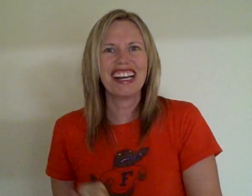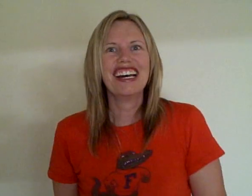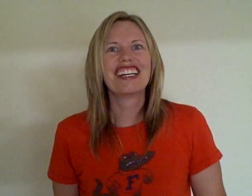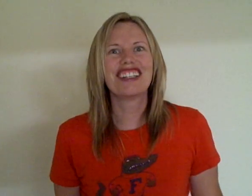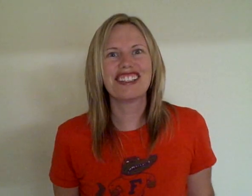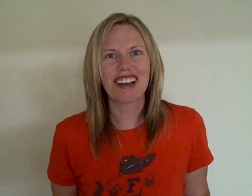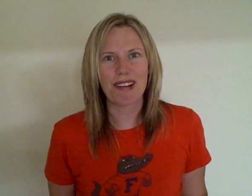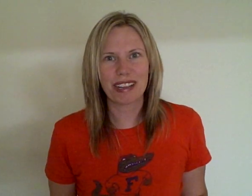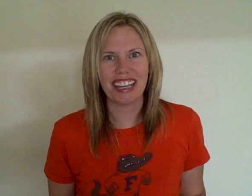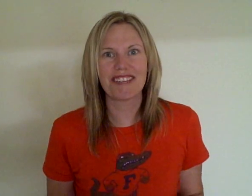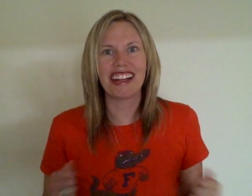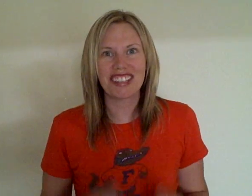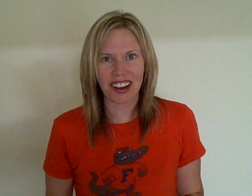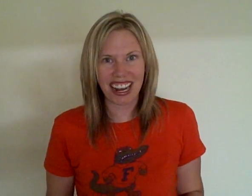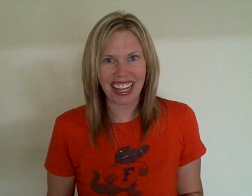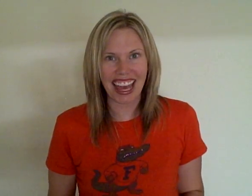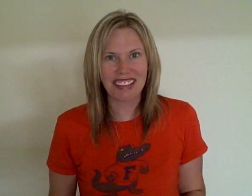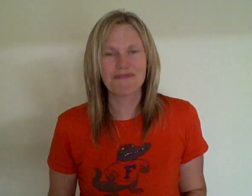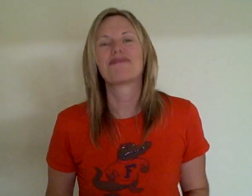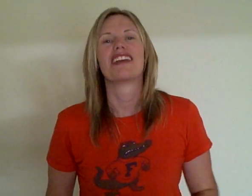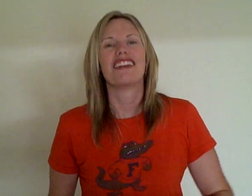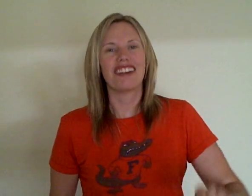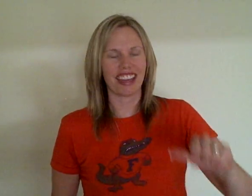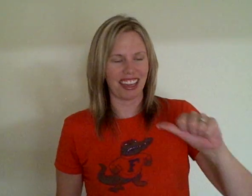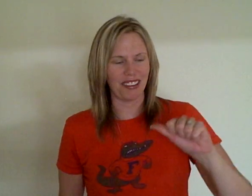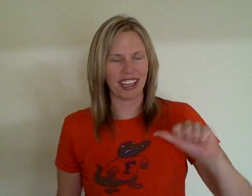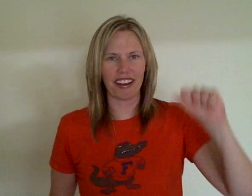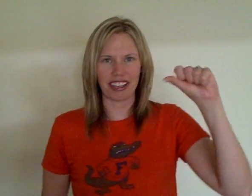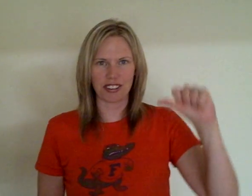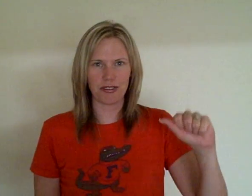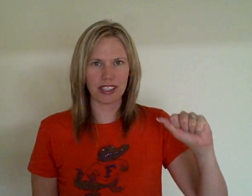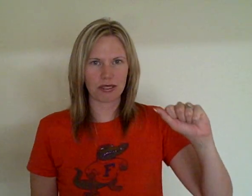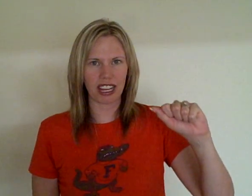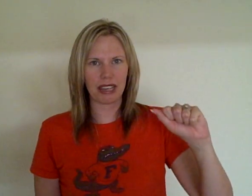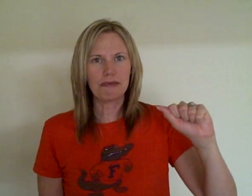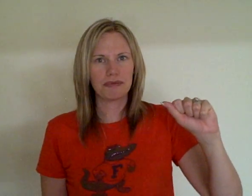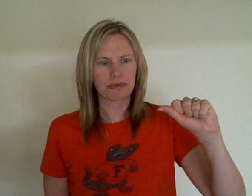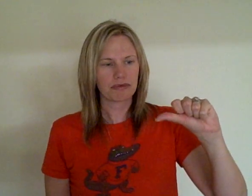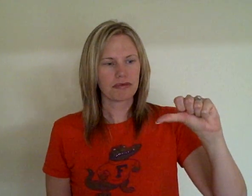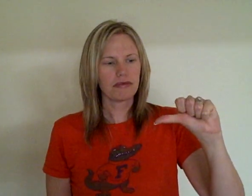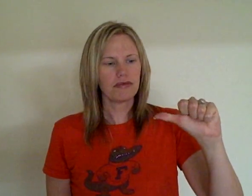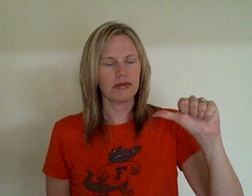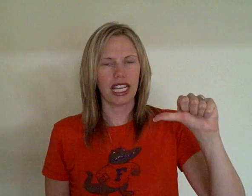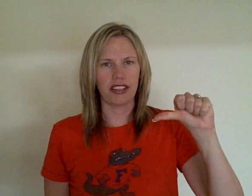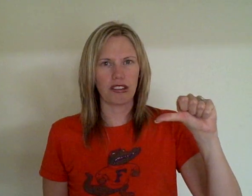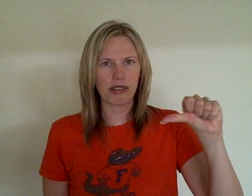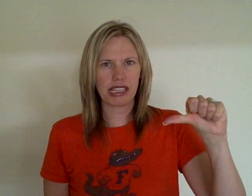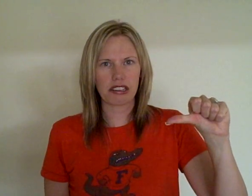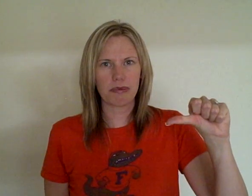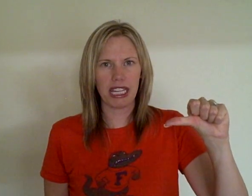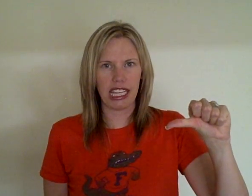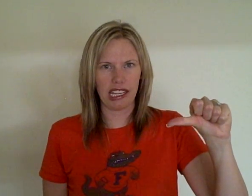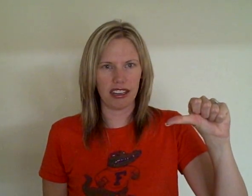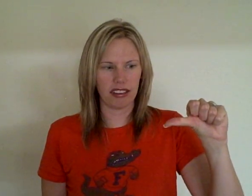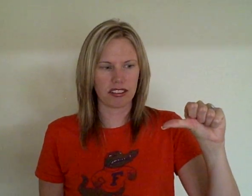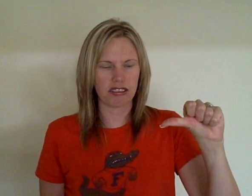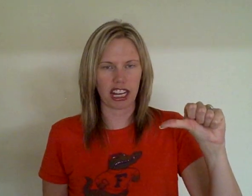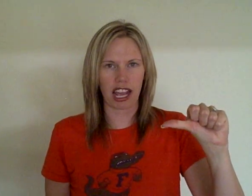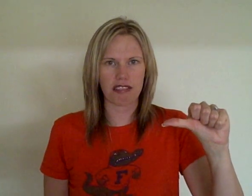Good job. Okay, you ready to try it again? Okay, here we go. Get your fist ready. And your one little piggy here, straight out.